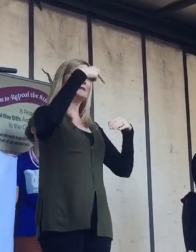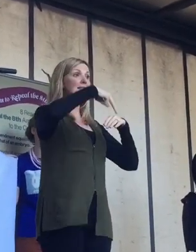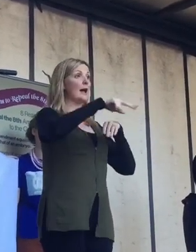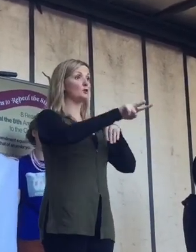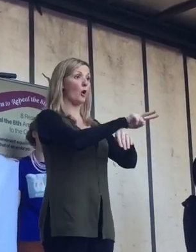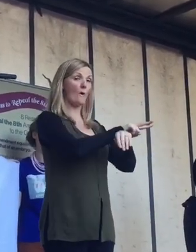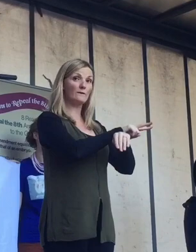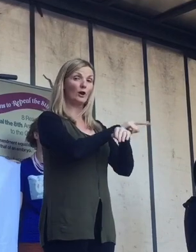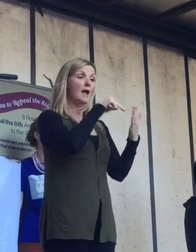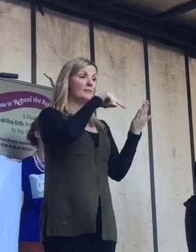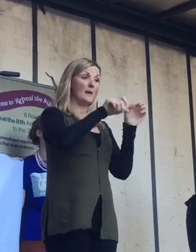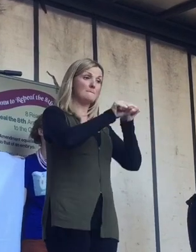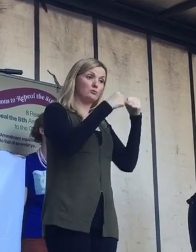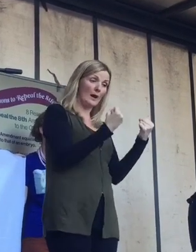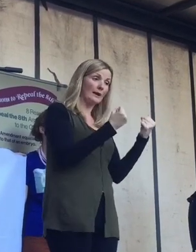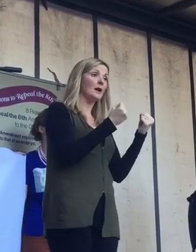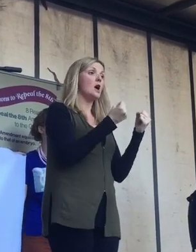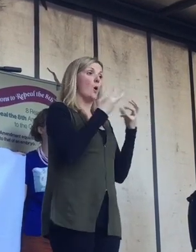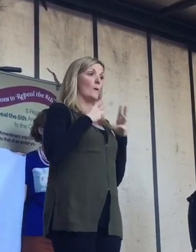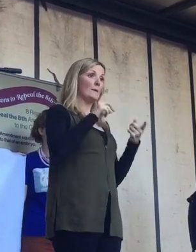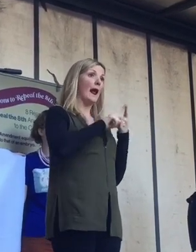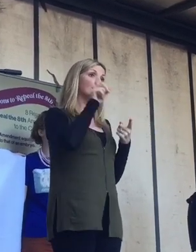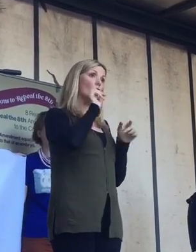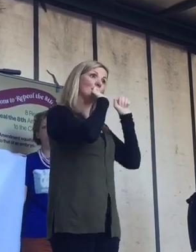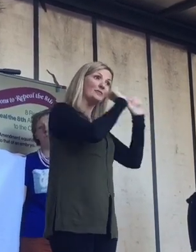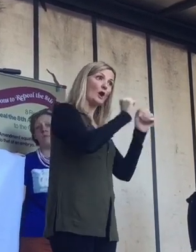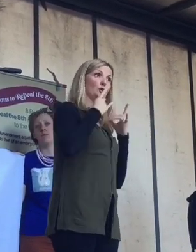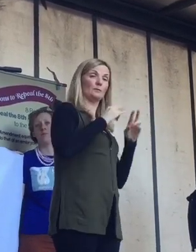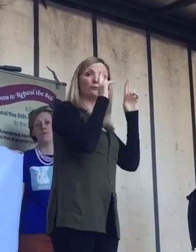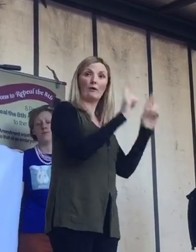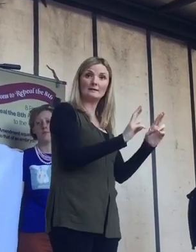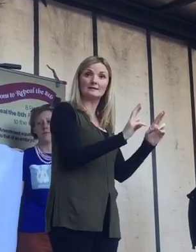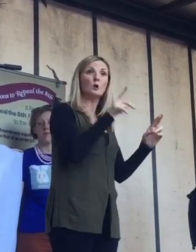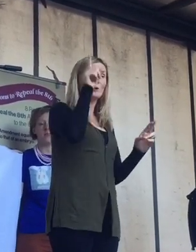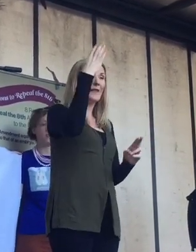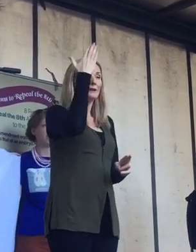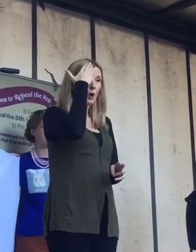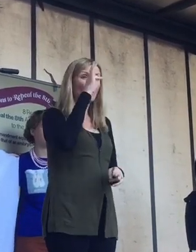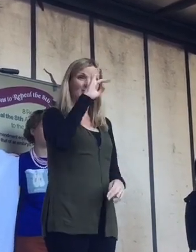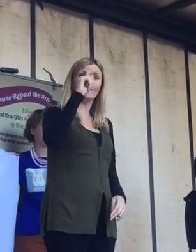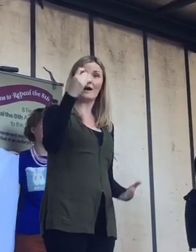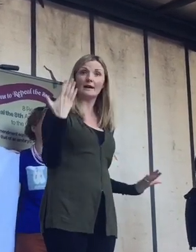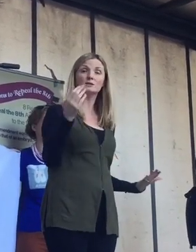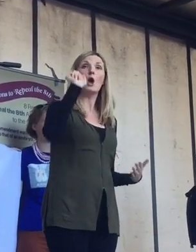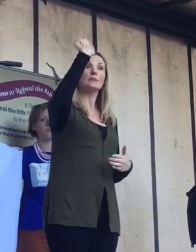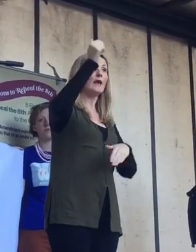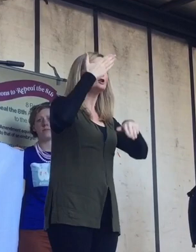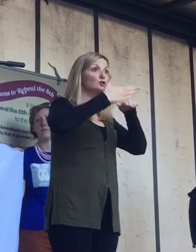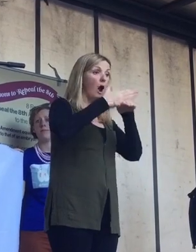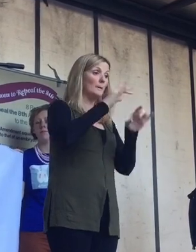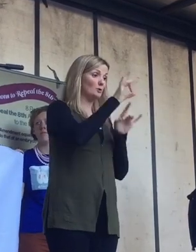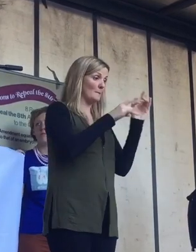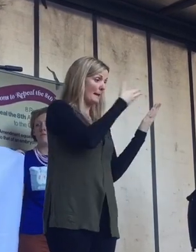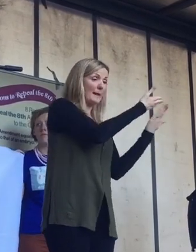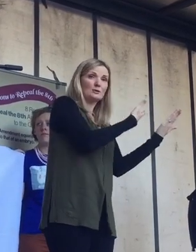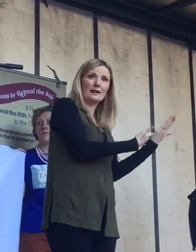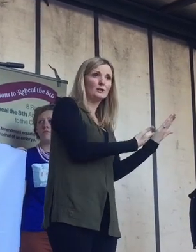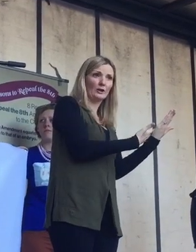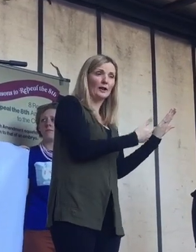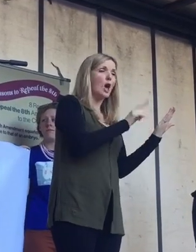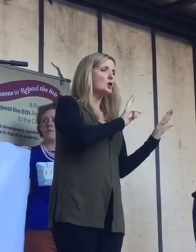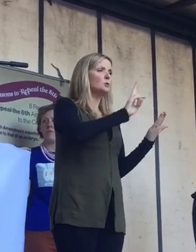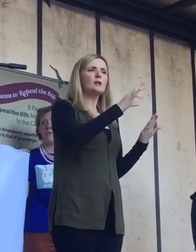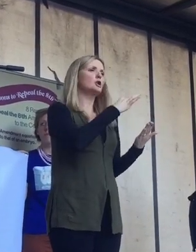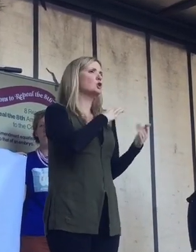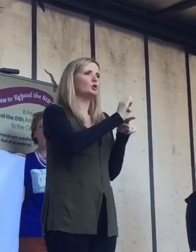violate the human rights of women and girls in this country. They know this for a fact. Their job is to legislate. It is not good